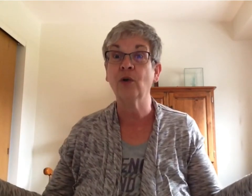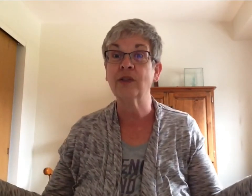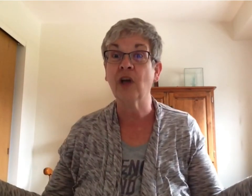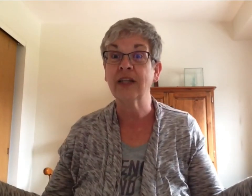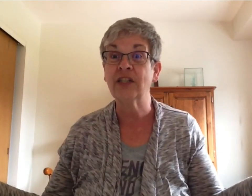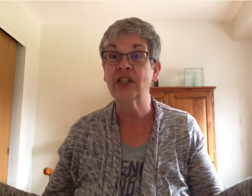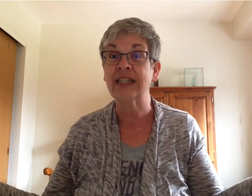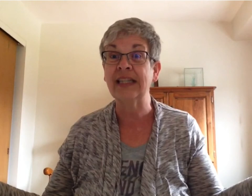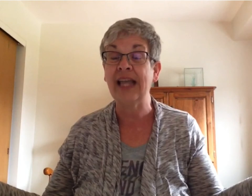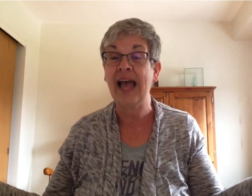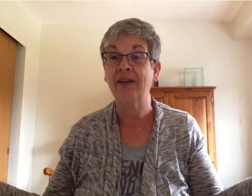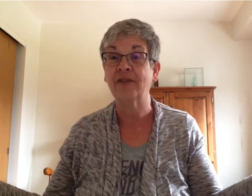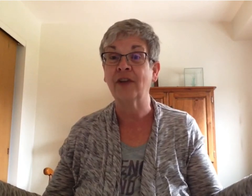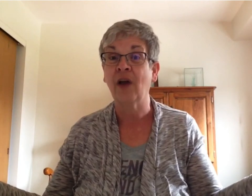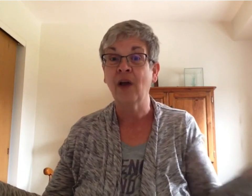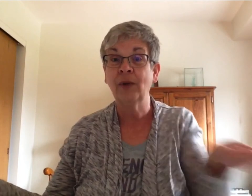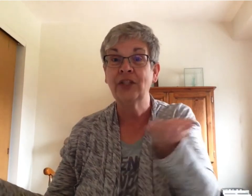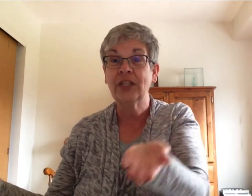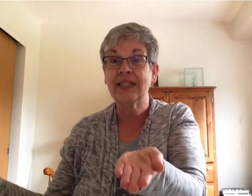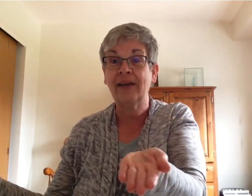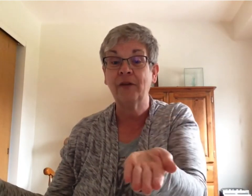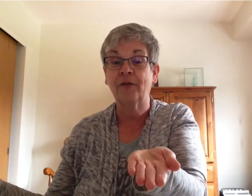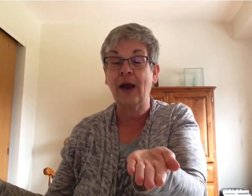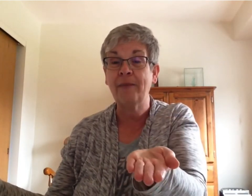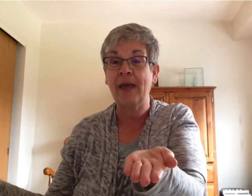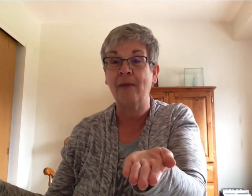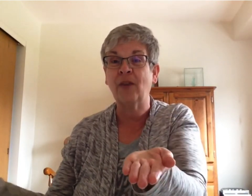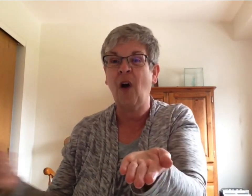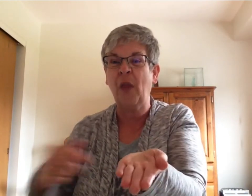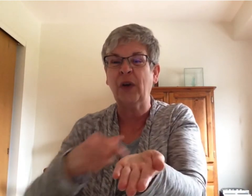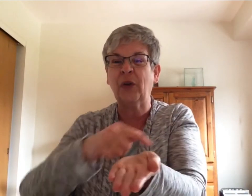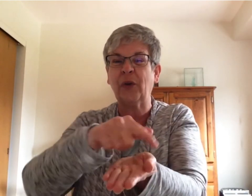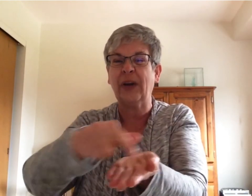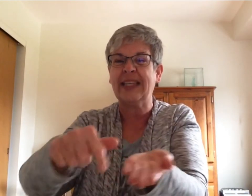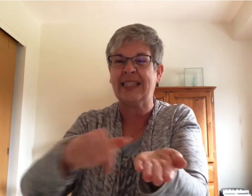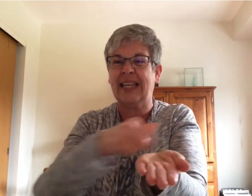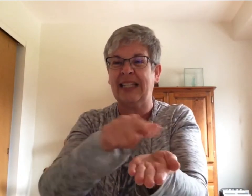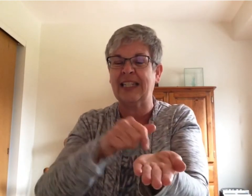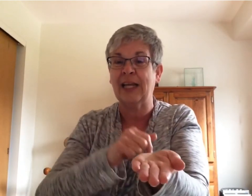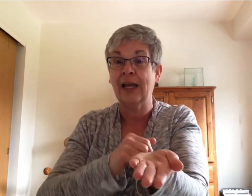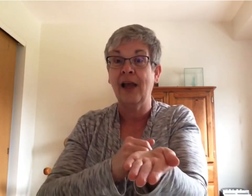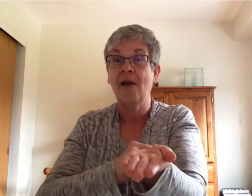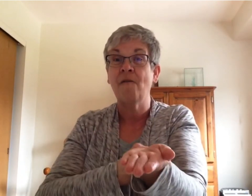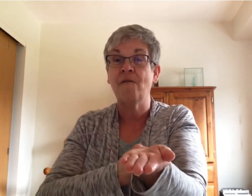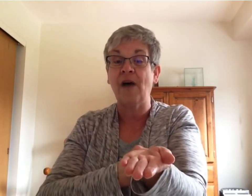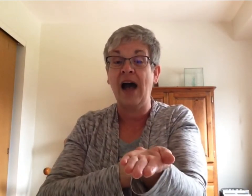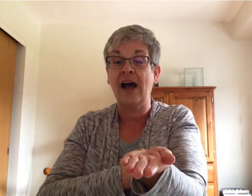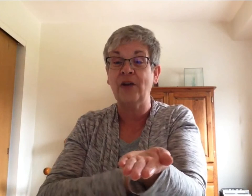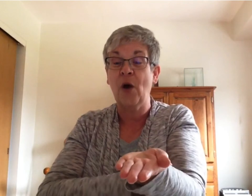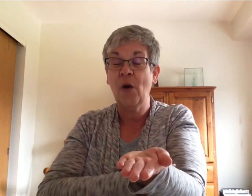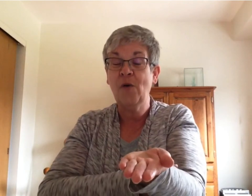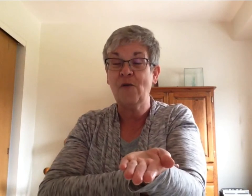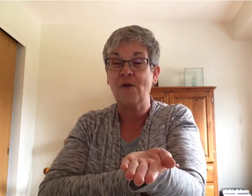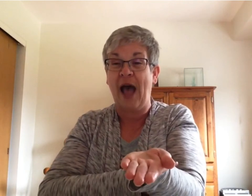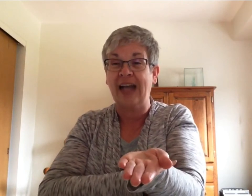sausages sausages left. We just have the fry pan with all the grease in it. No fat